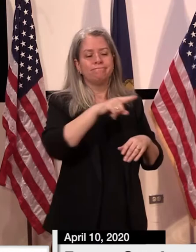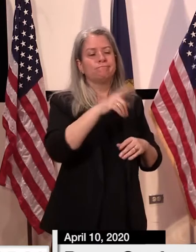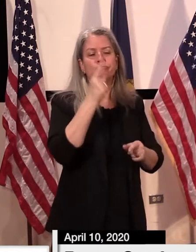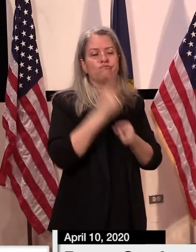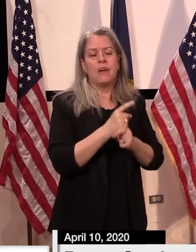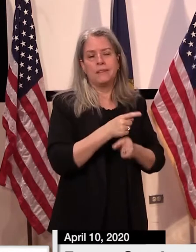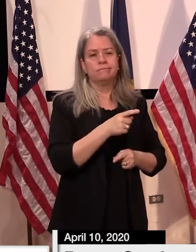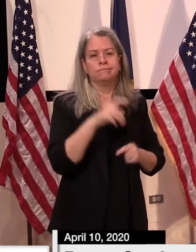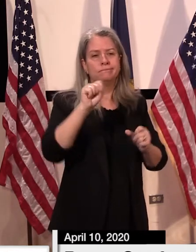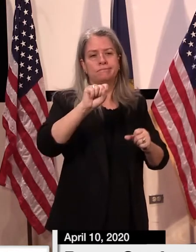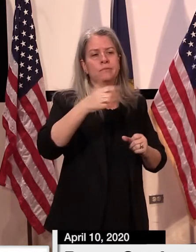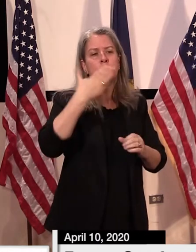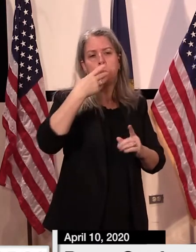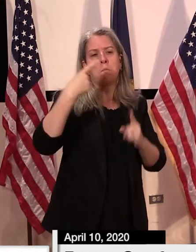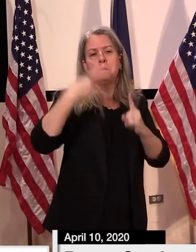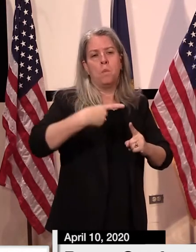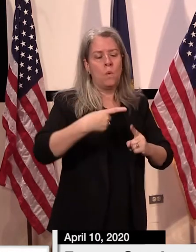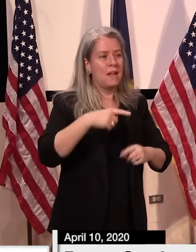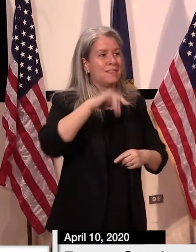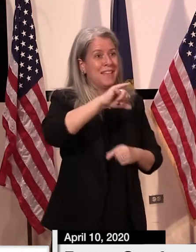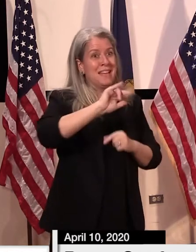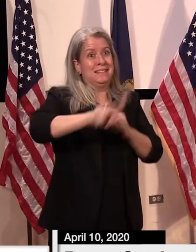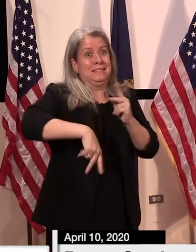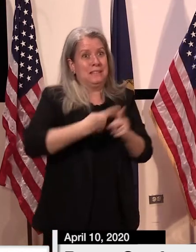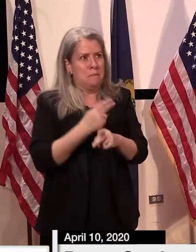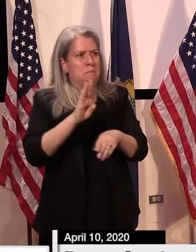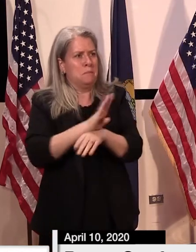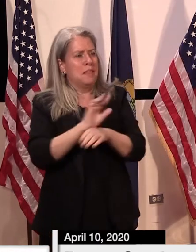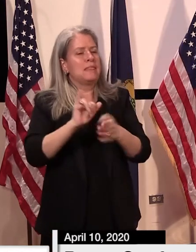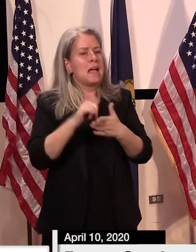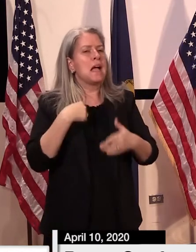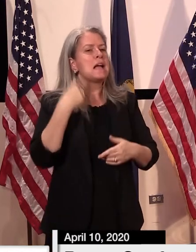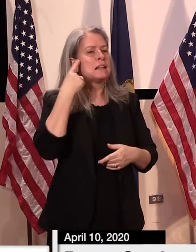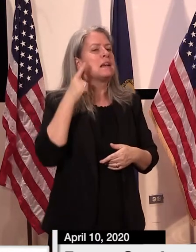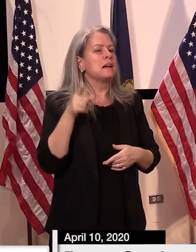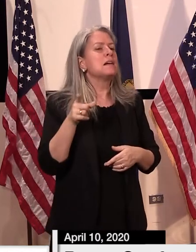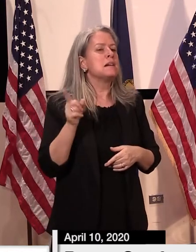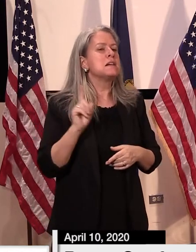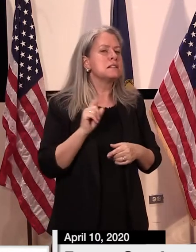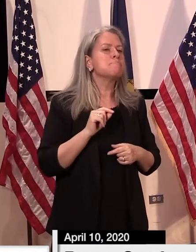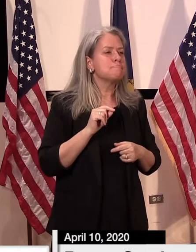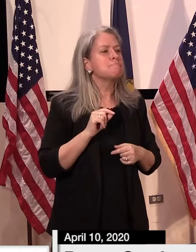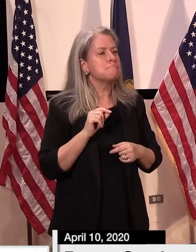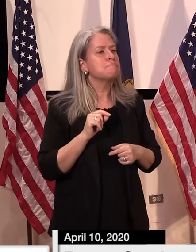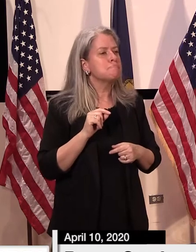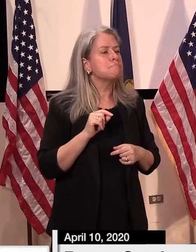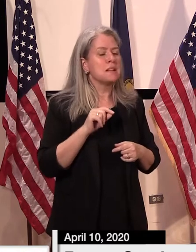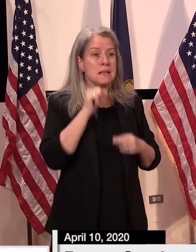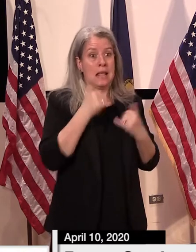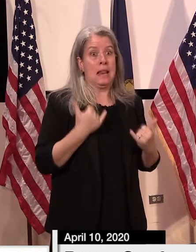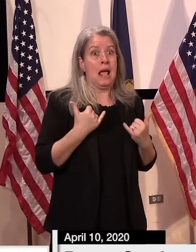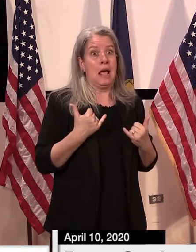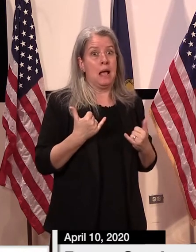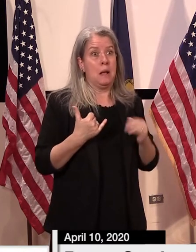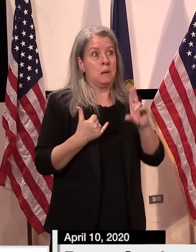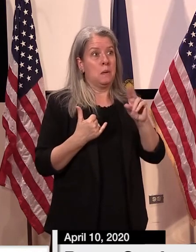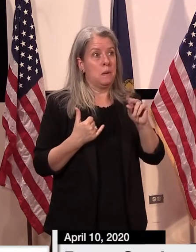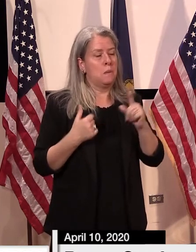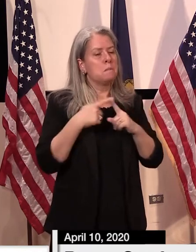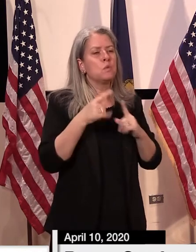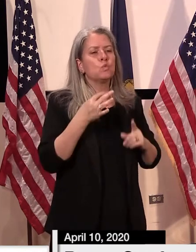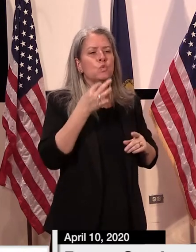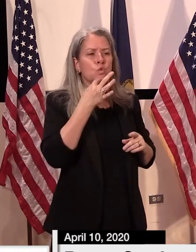of industry businesses and so forth that we'll be contemplating in the next few days, weeks